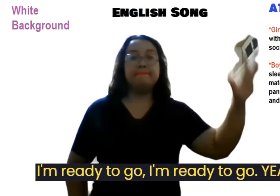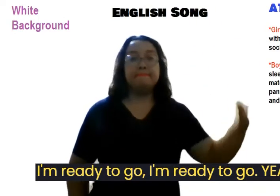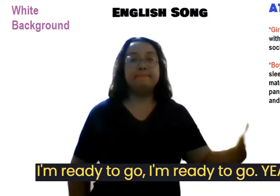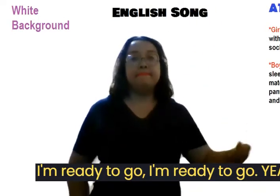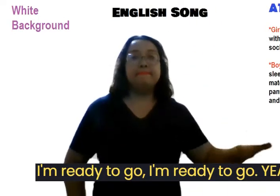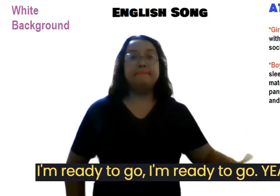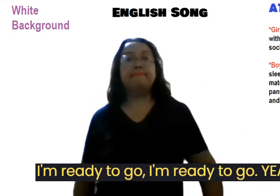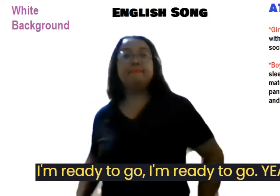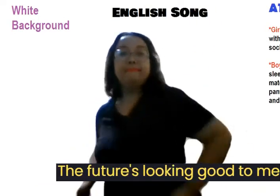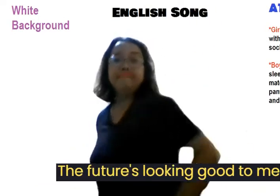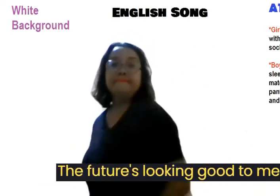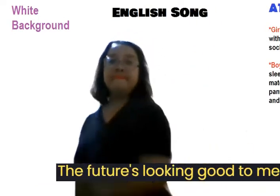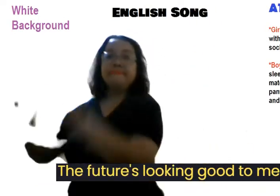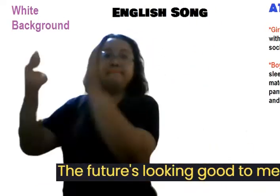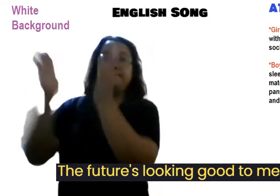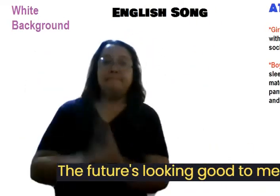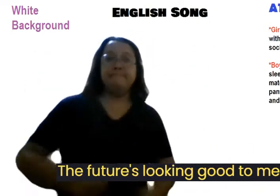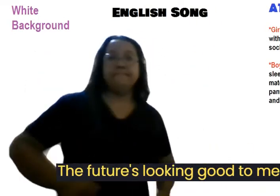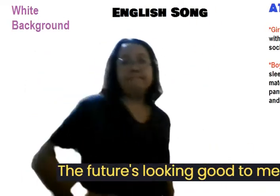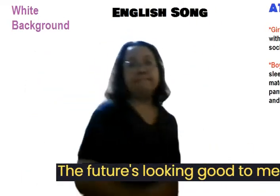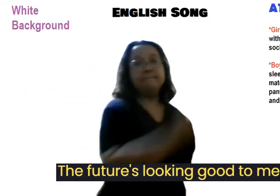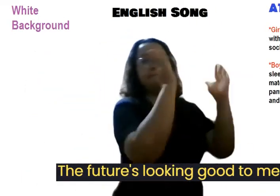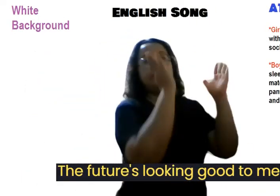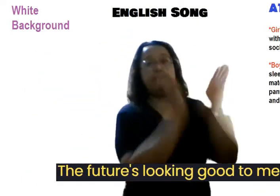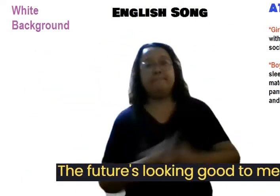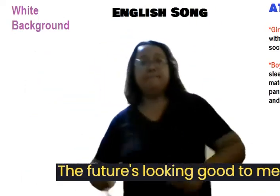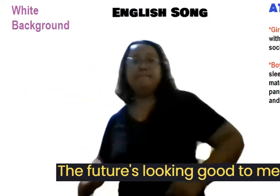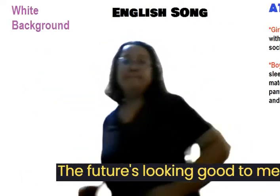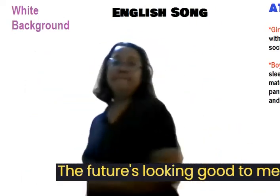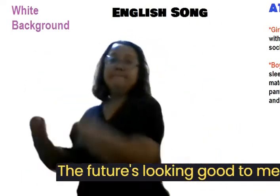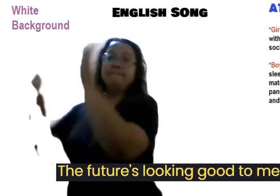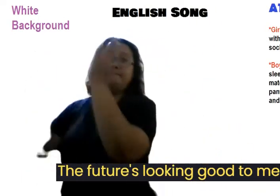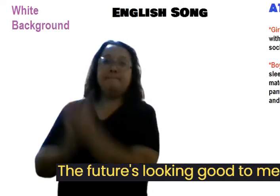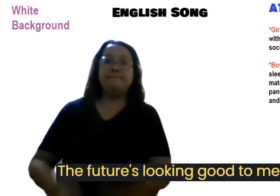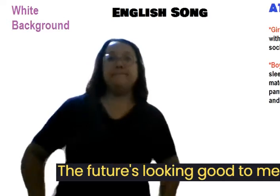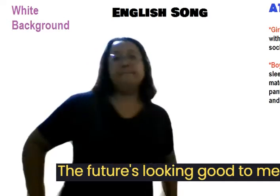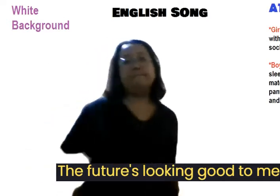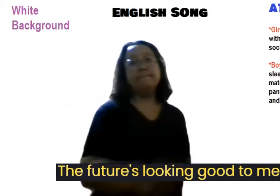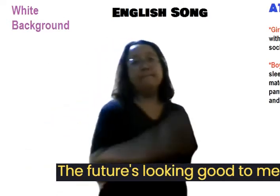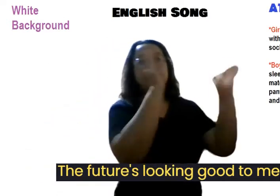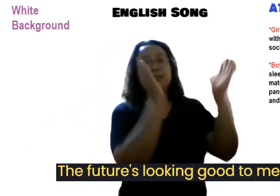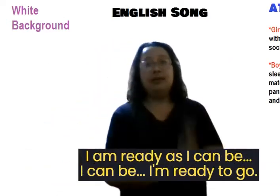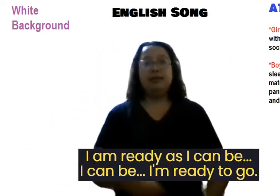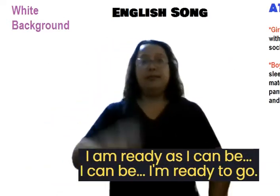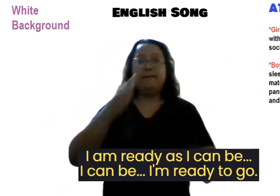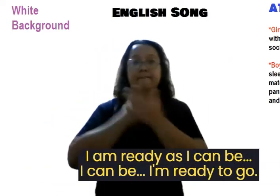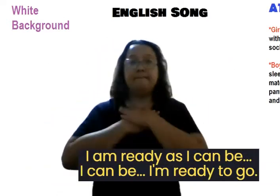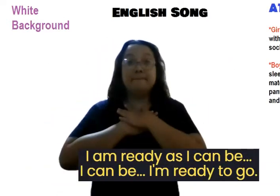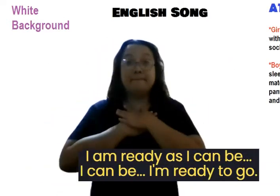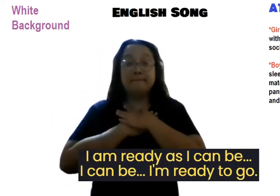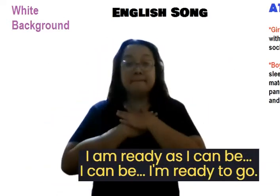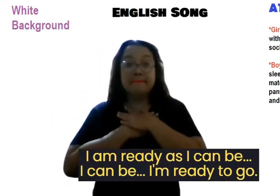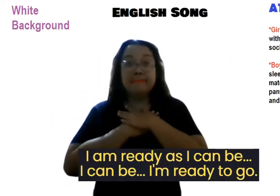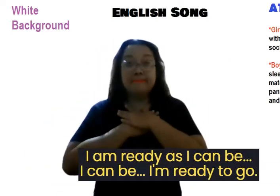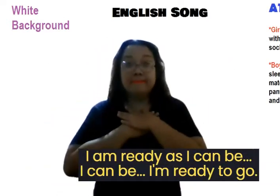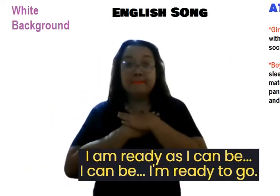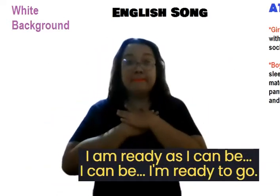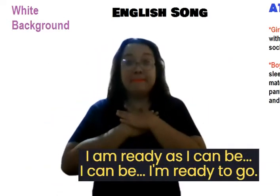Yeah, the future's looking good to me. I'm ready to